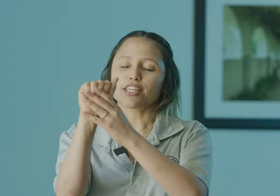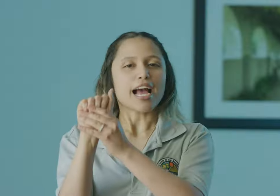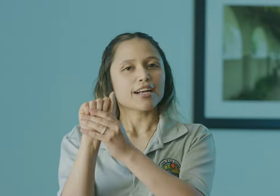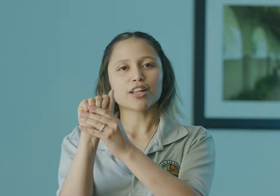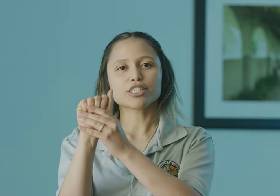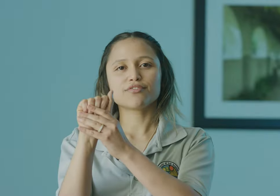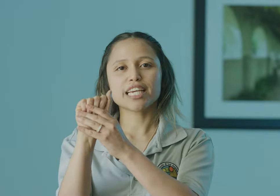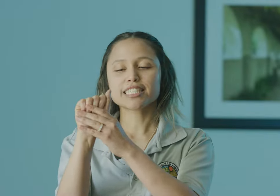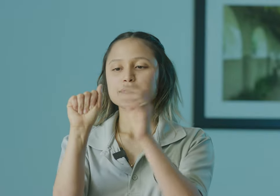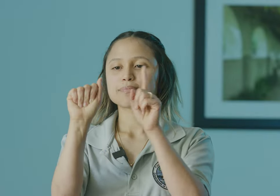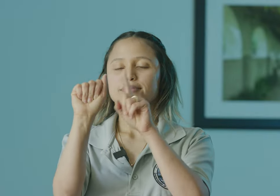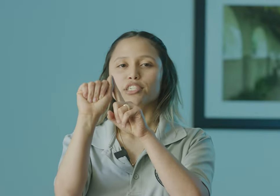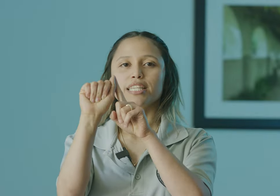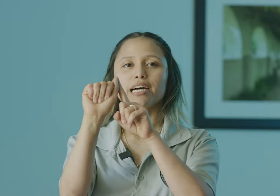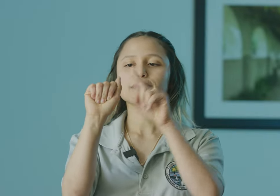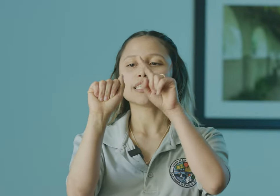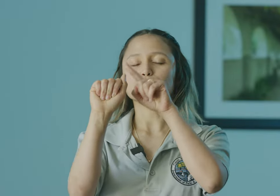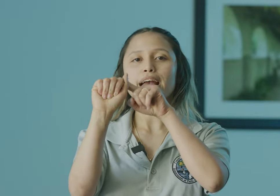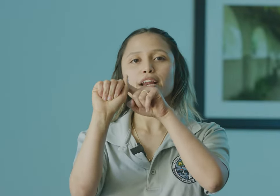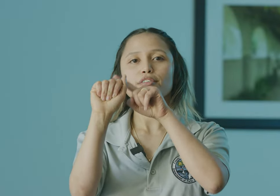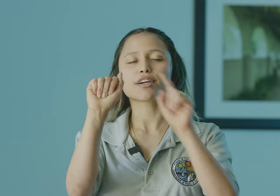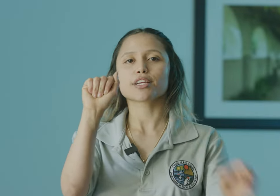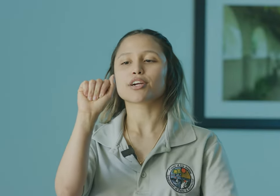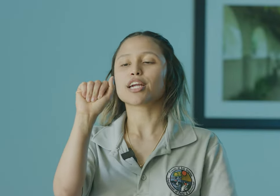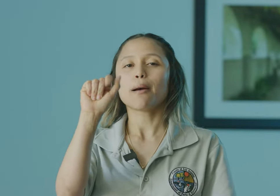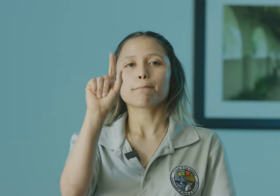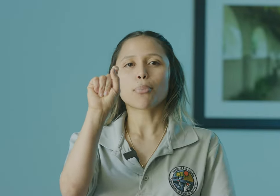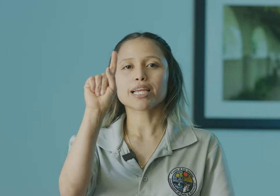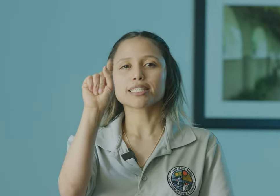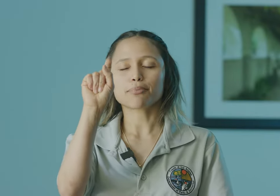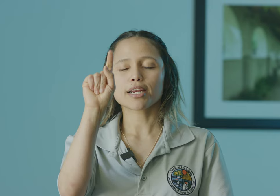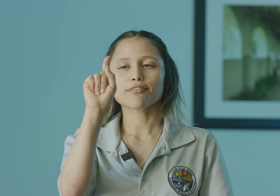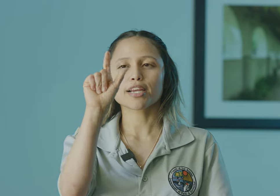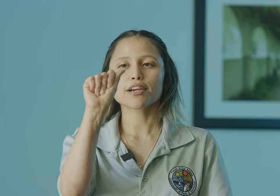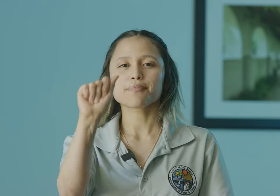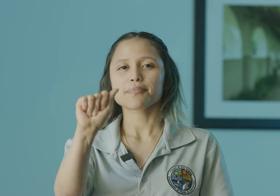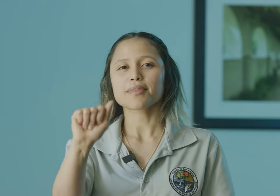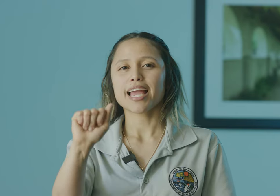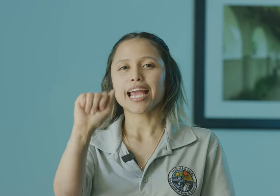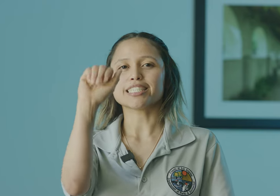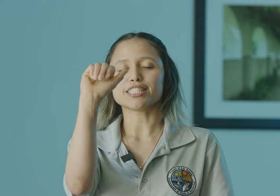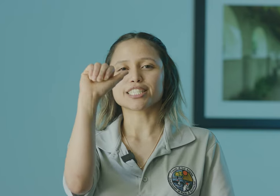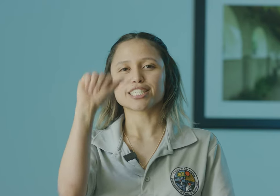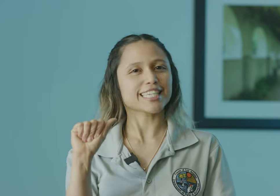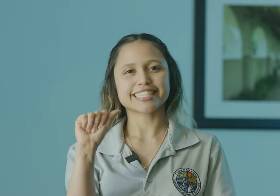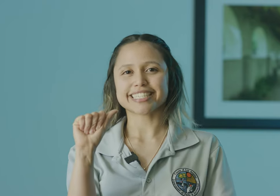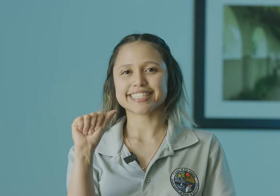Close fist, your thumb is right over your pointer finger and it looks just like this.